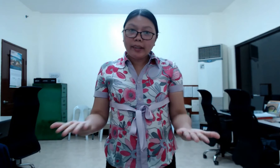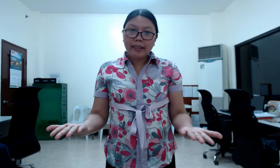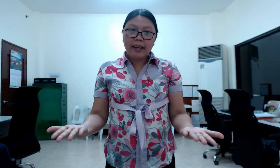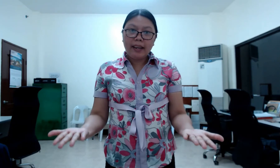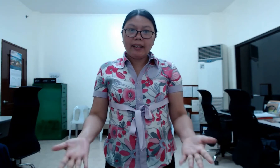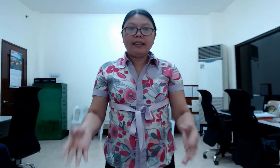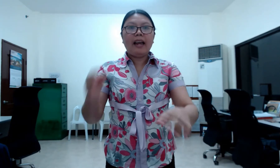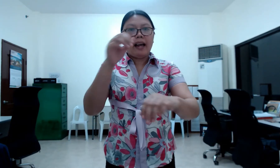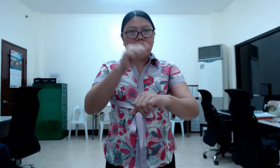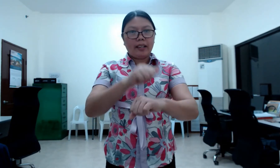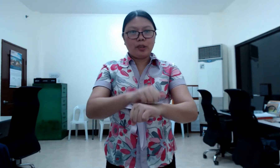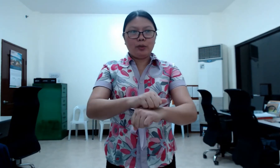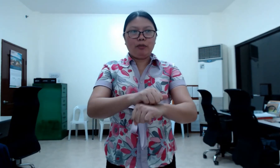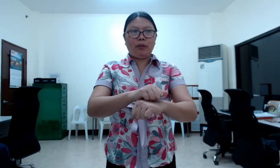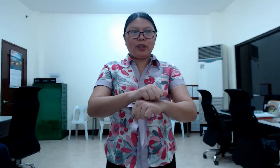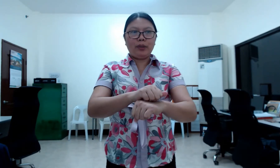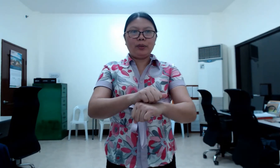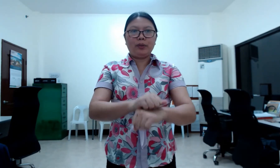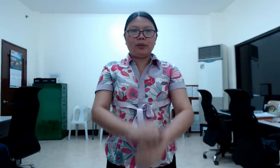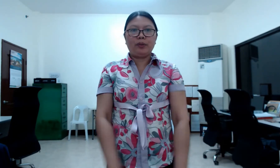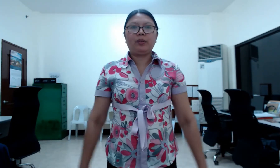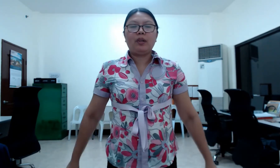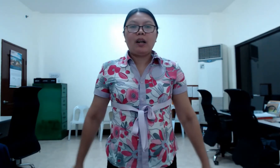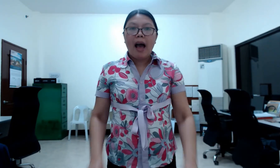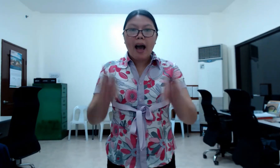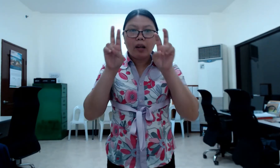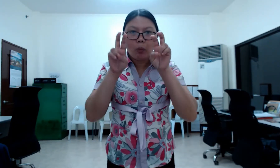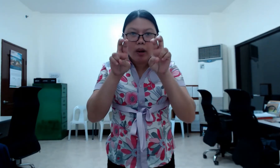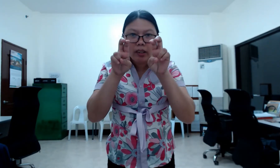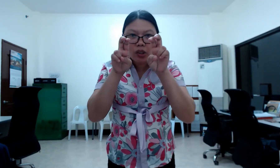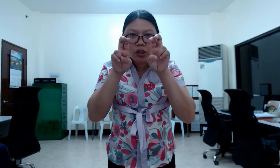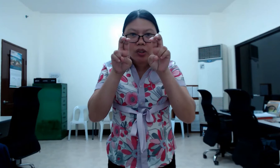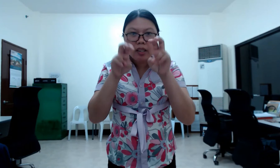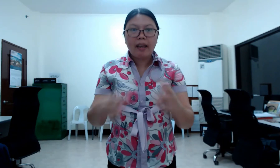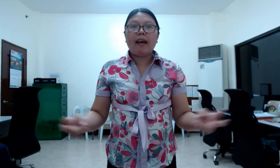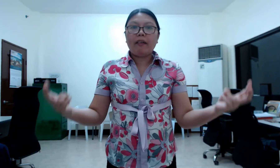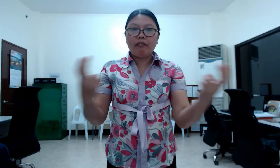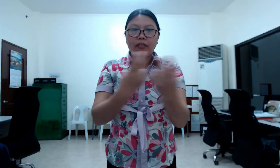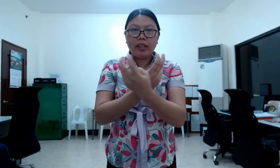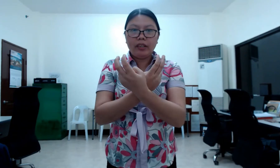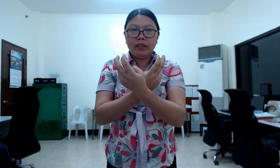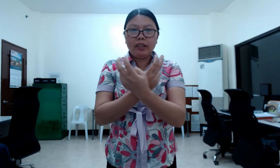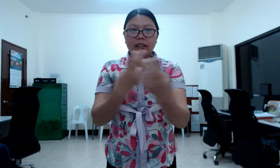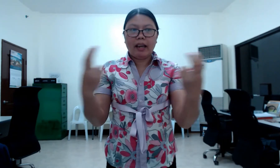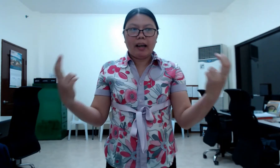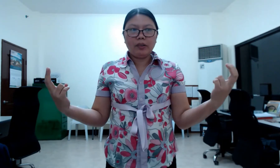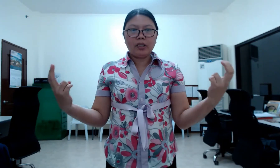can I do for you? I'll watch and figure it out. What?